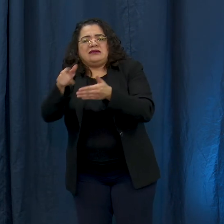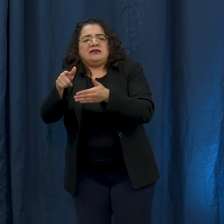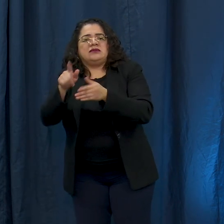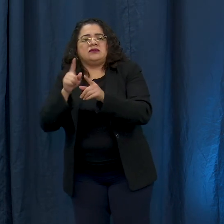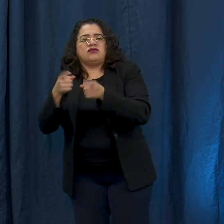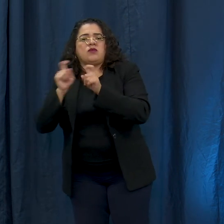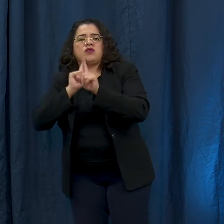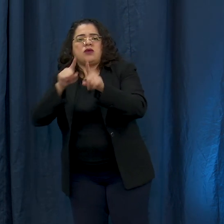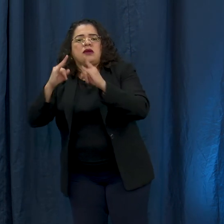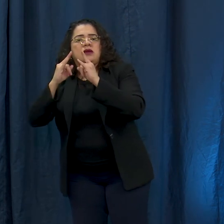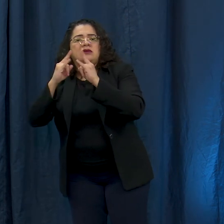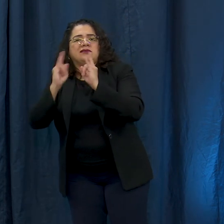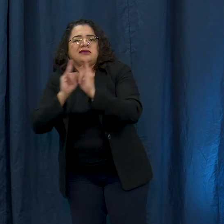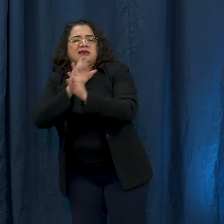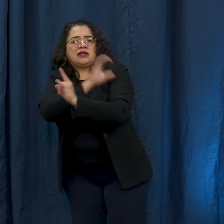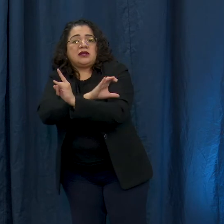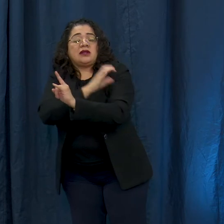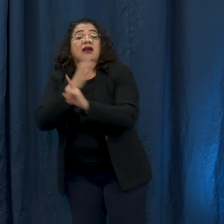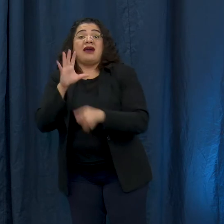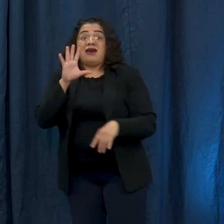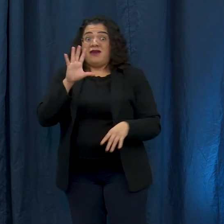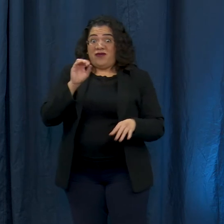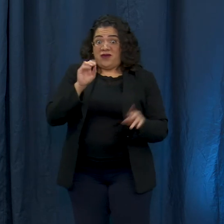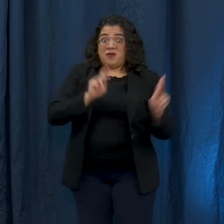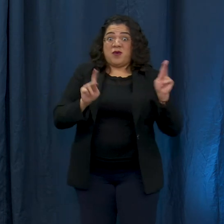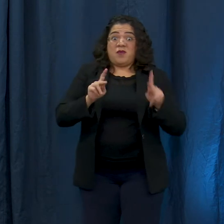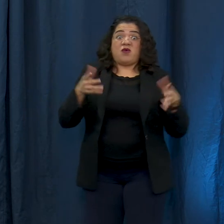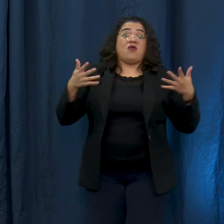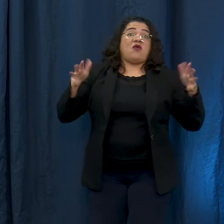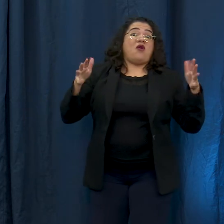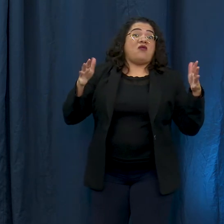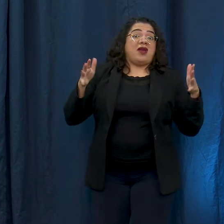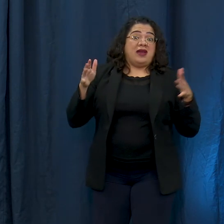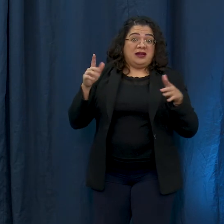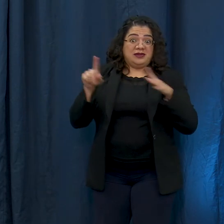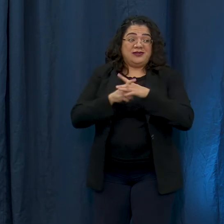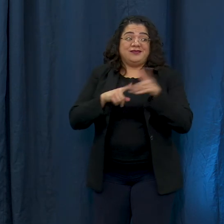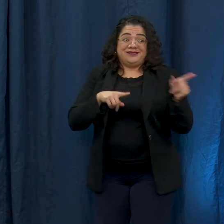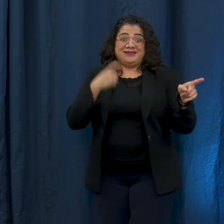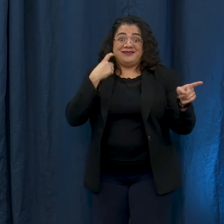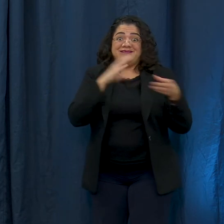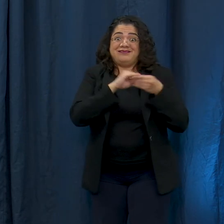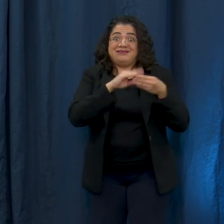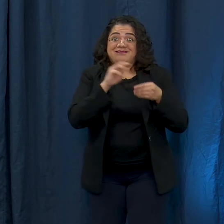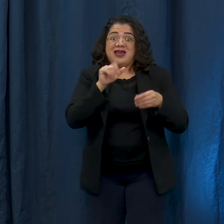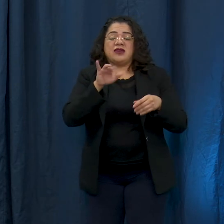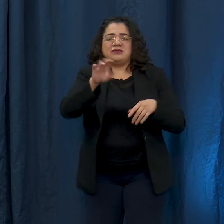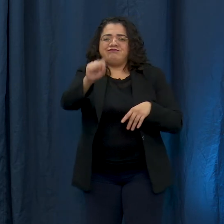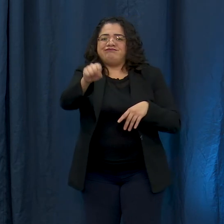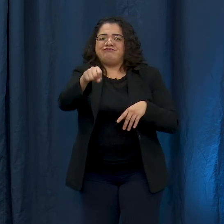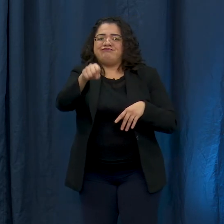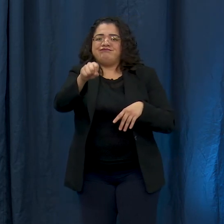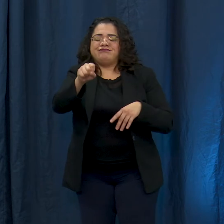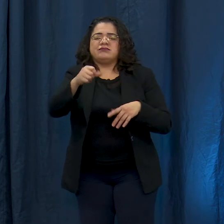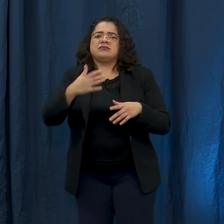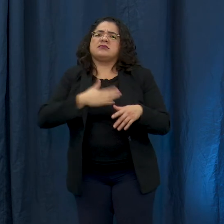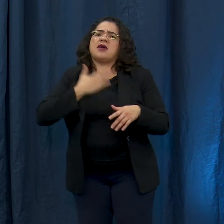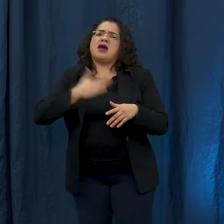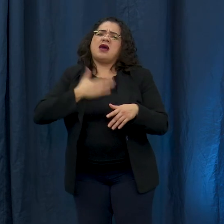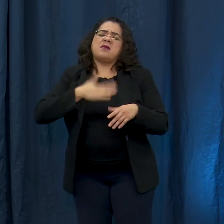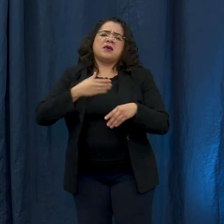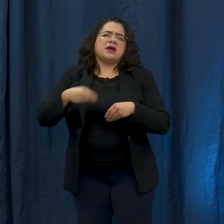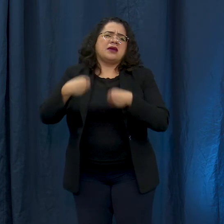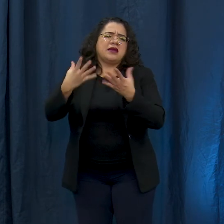at least 50 people come through already so we are very excited that we were able to provide this additional service to the community